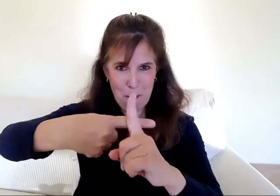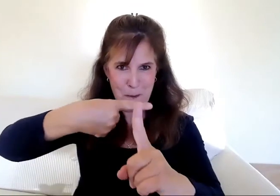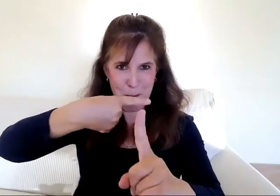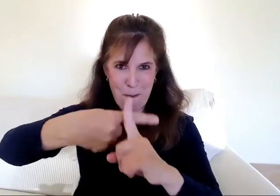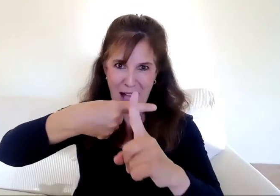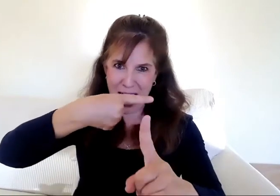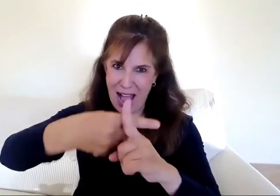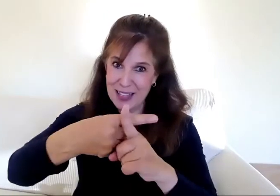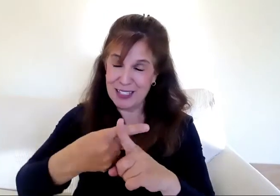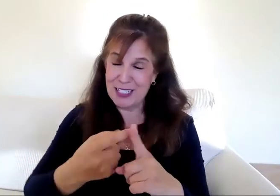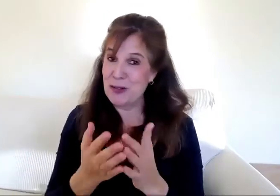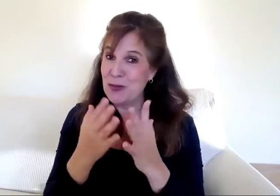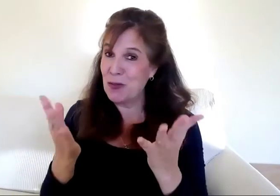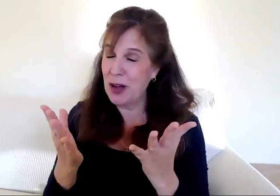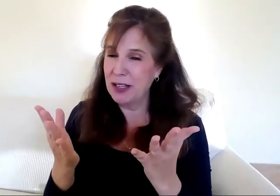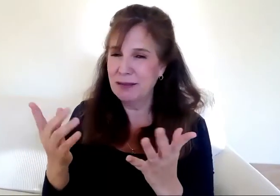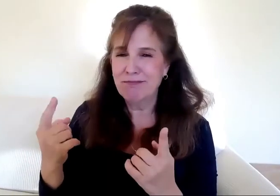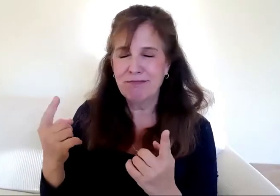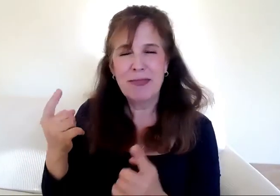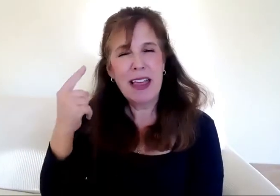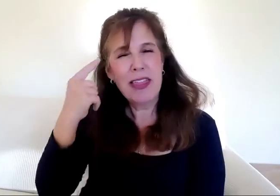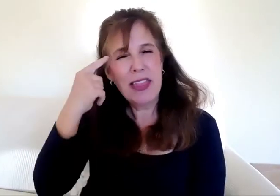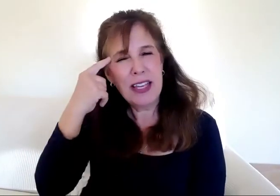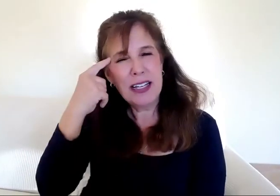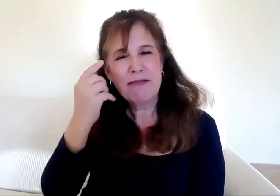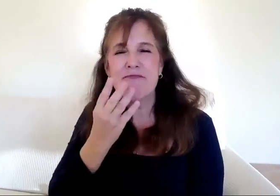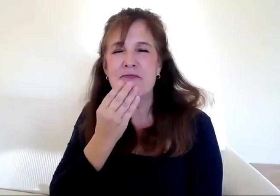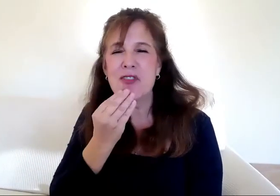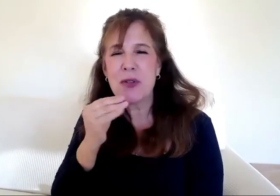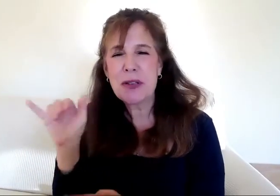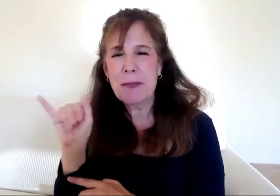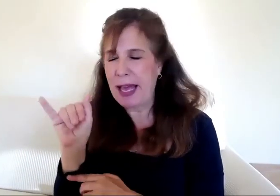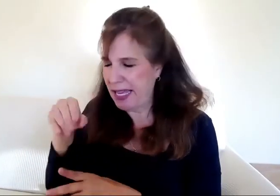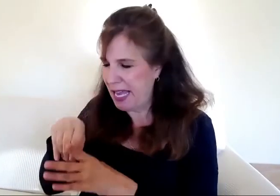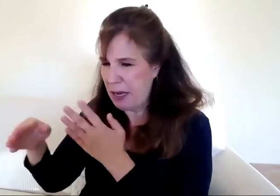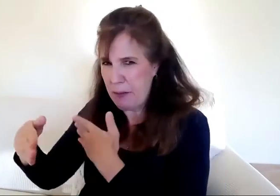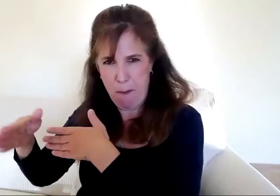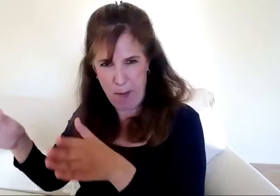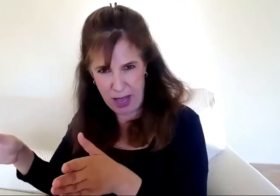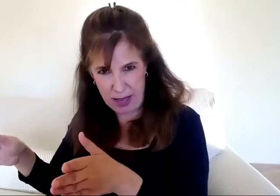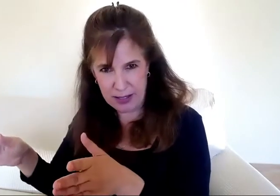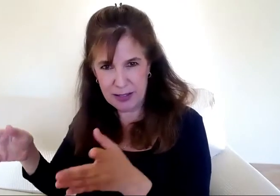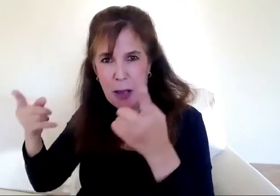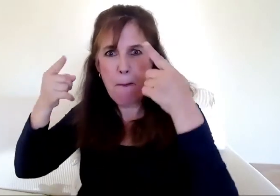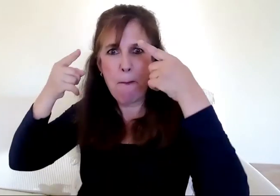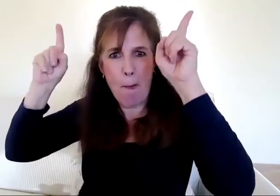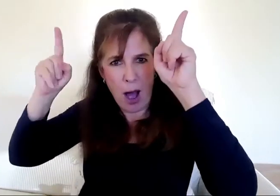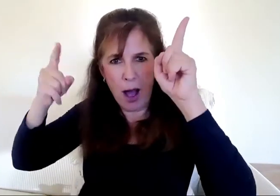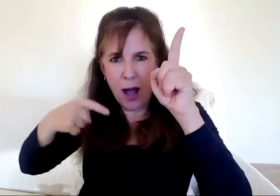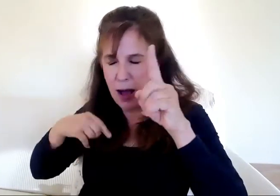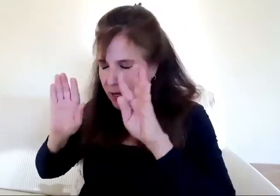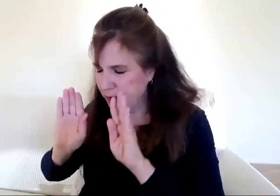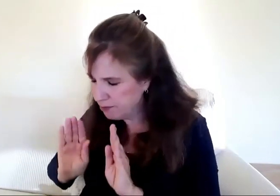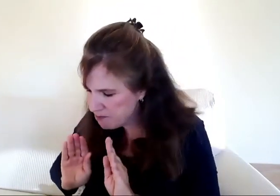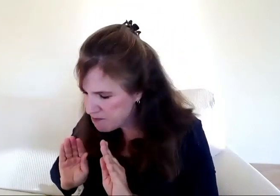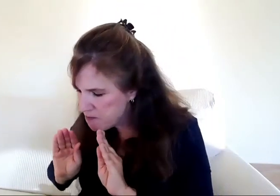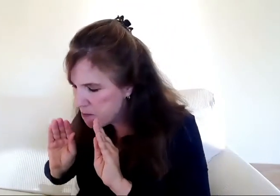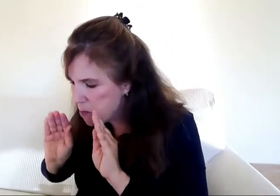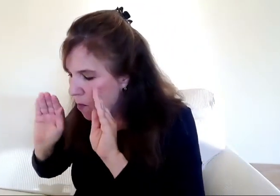Pandora's box of my rejected Jewish heritage turned out to be a doorway to the light.